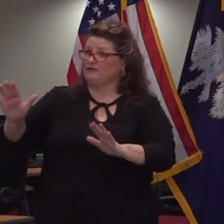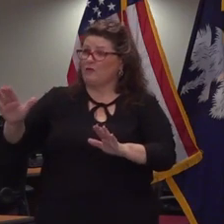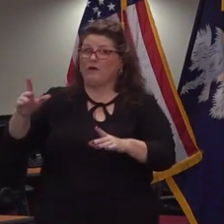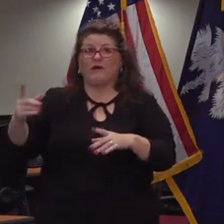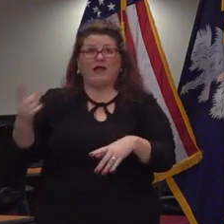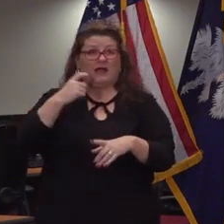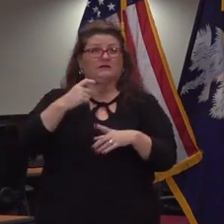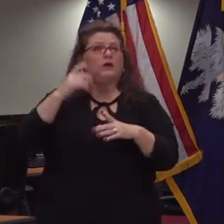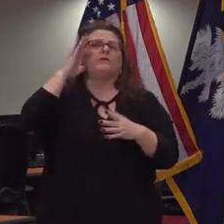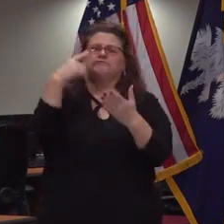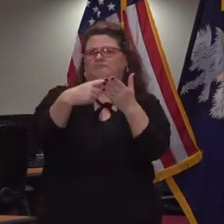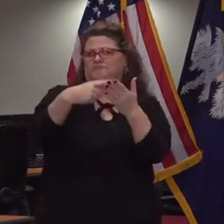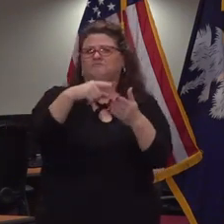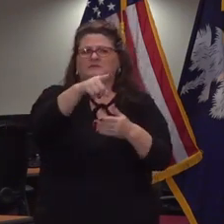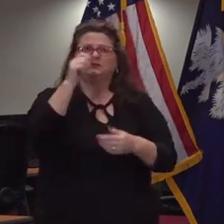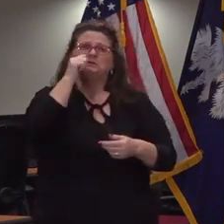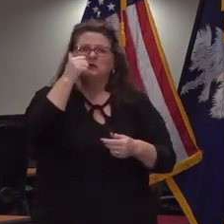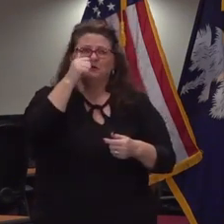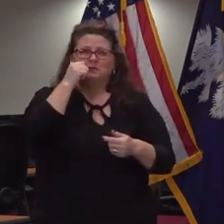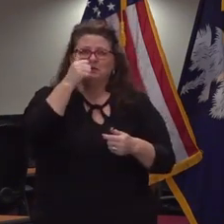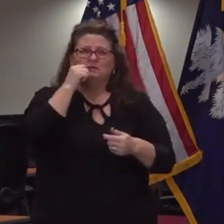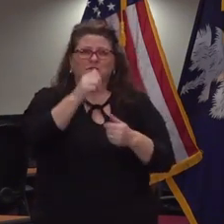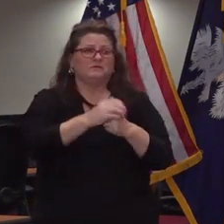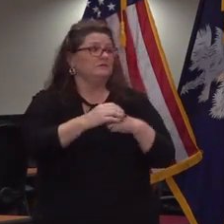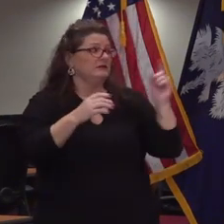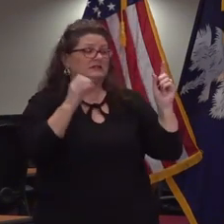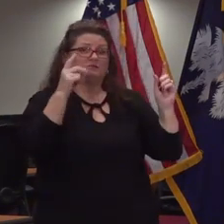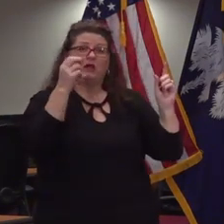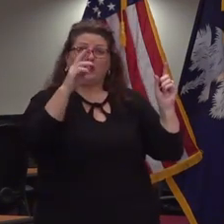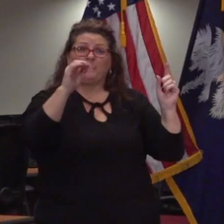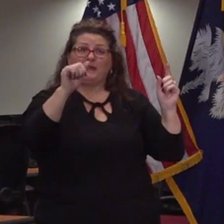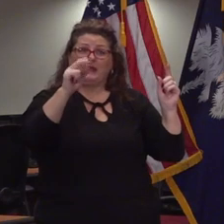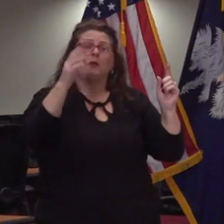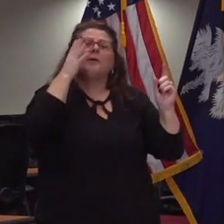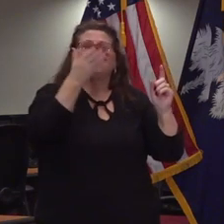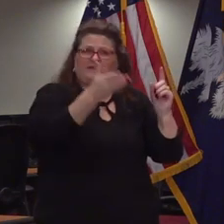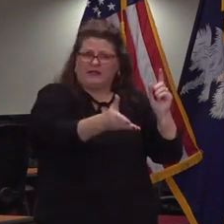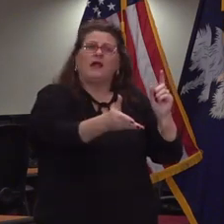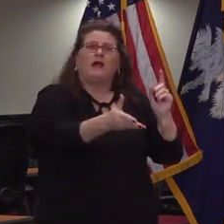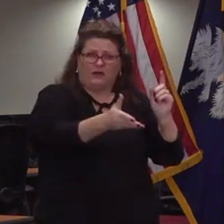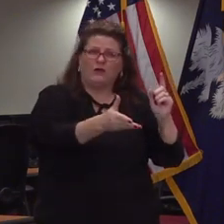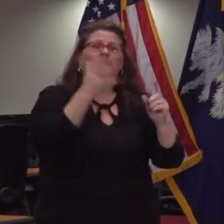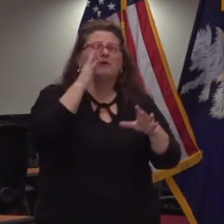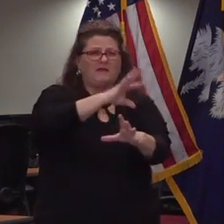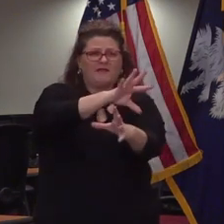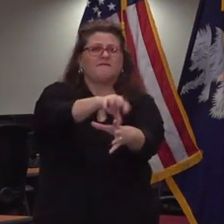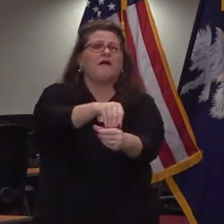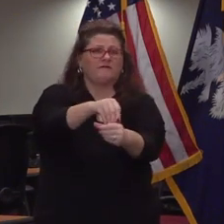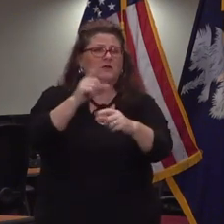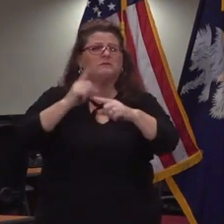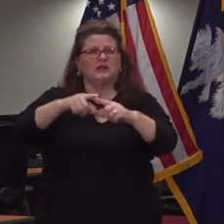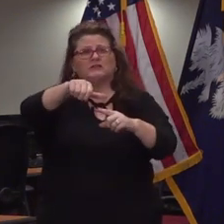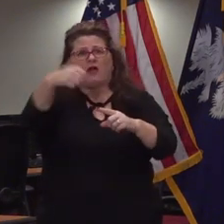that we expect to come forward and the group that superintendent spearman of course superintendent spearman will be will be participating but and we